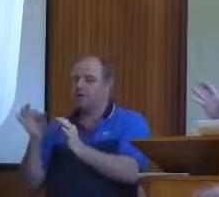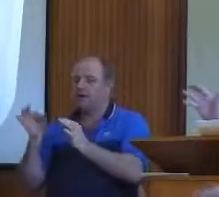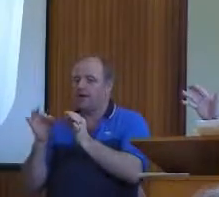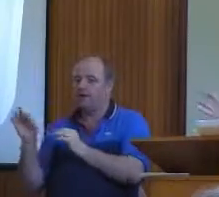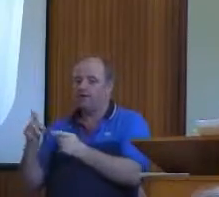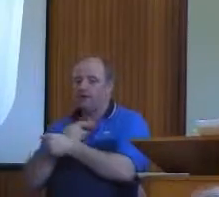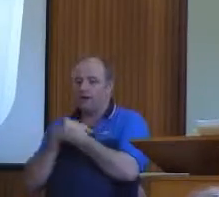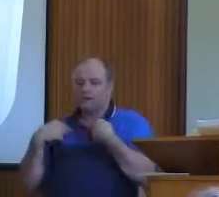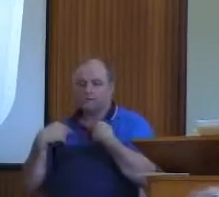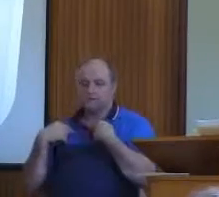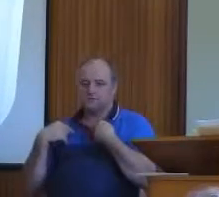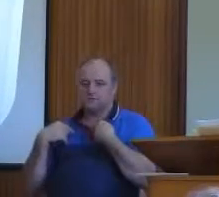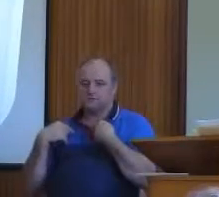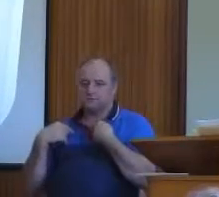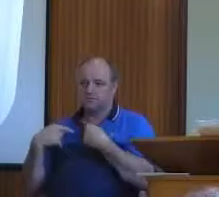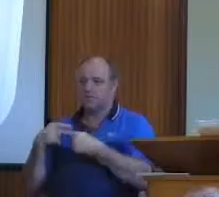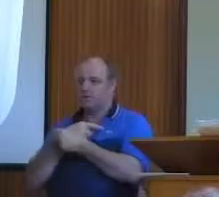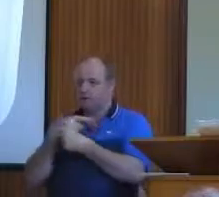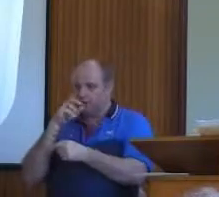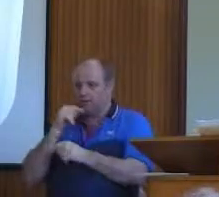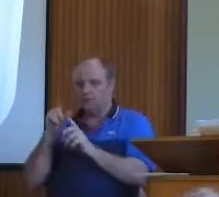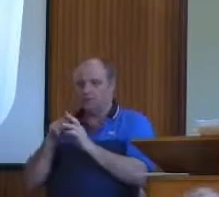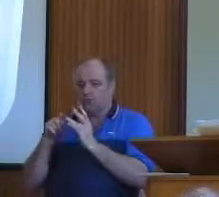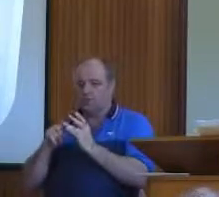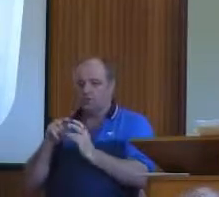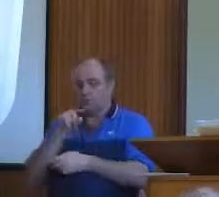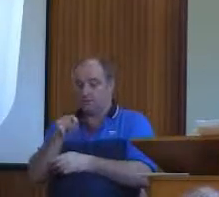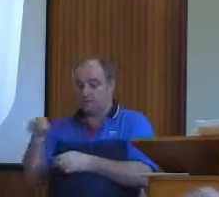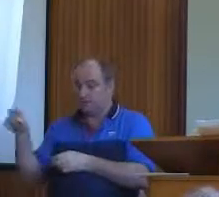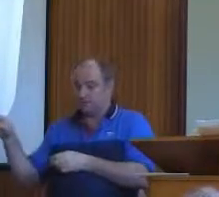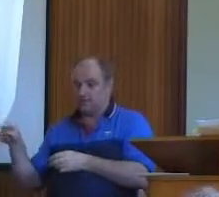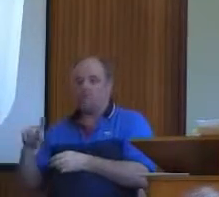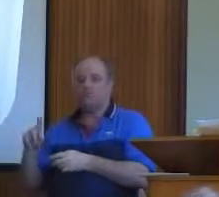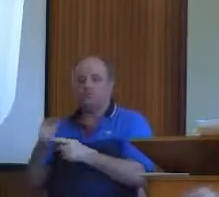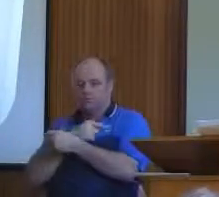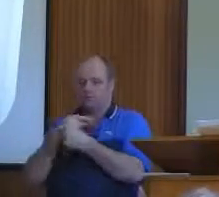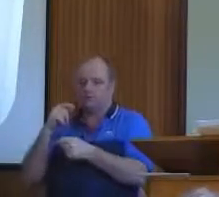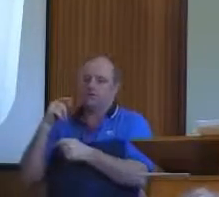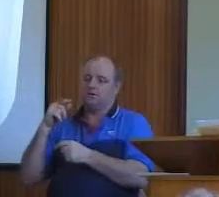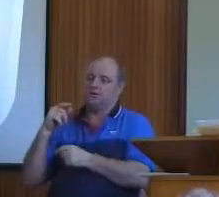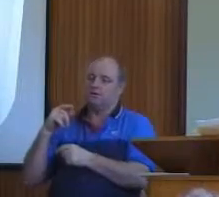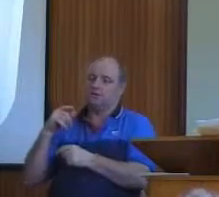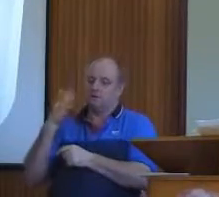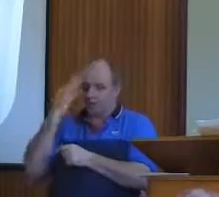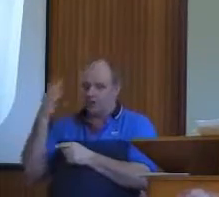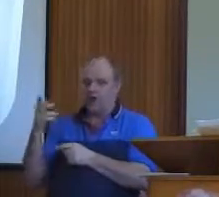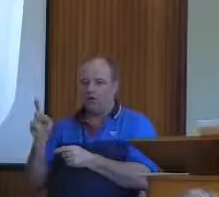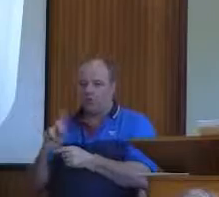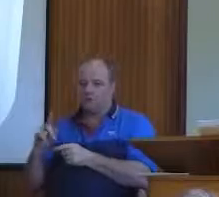sorts of marvelous things, to be conformed to the image of His Son. Now that's the sort of thing that Paul is